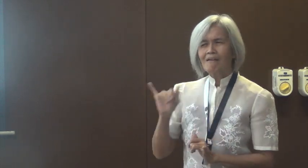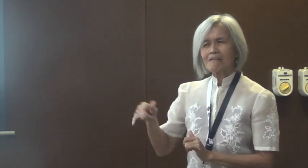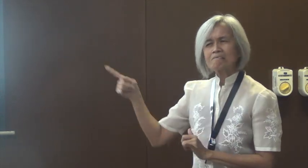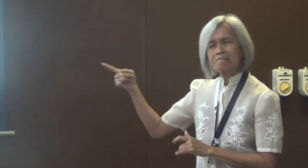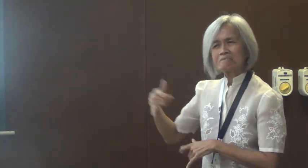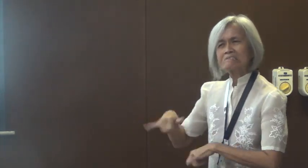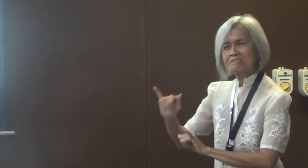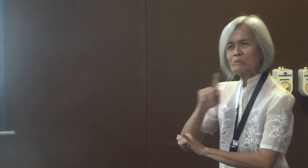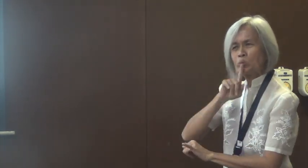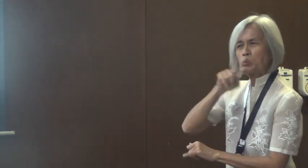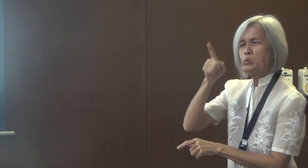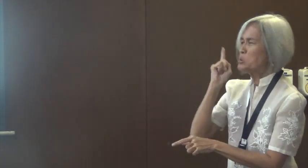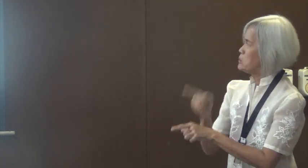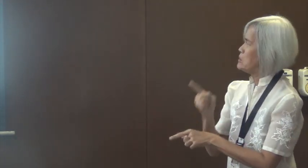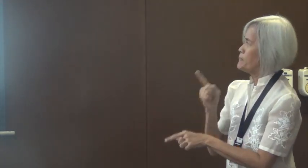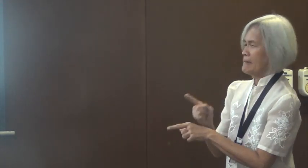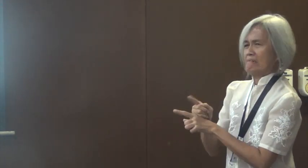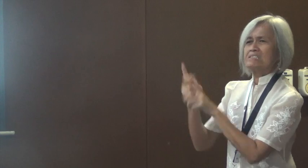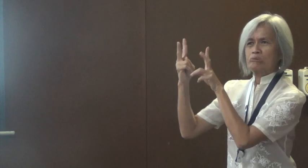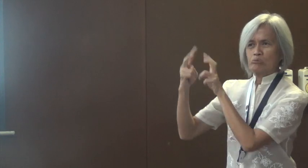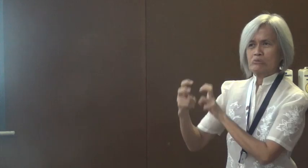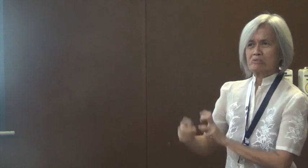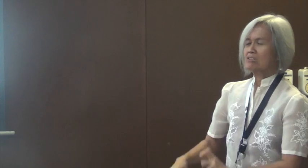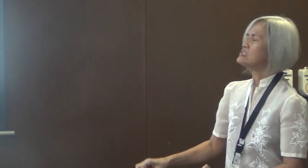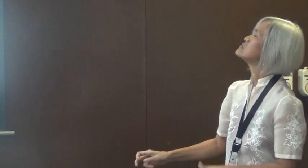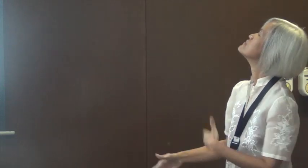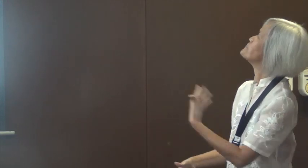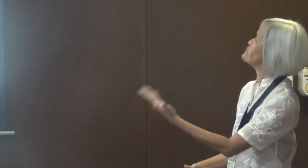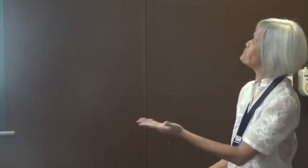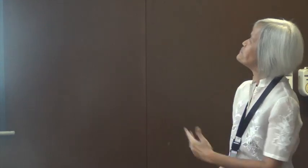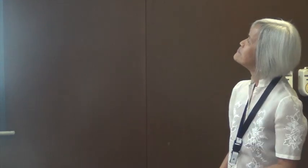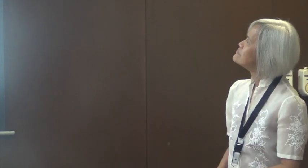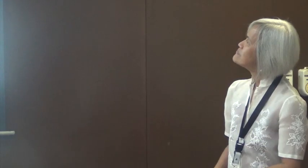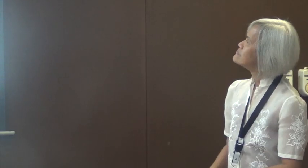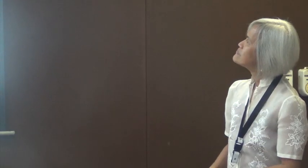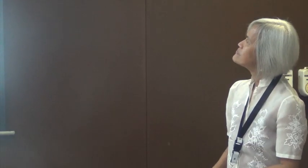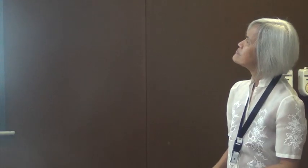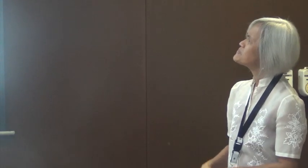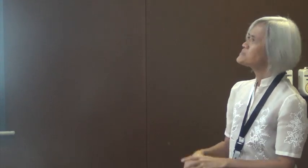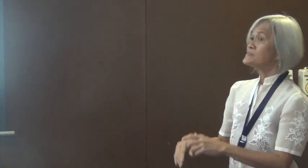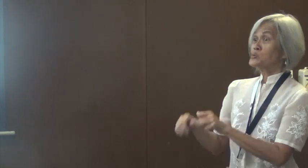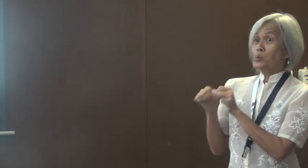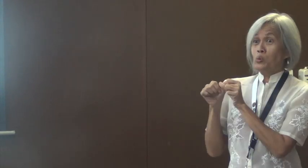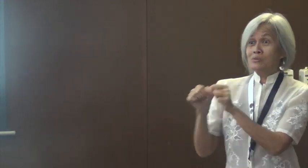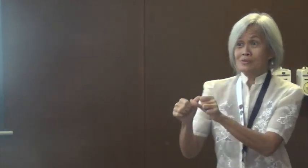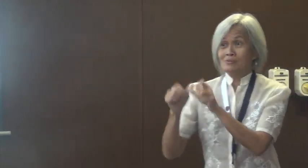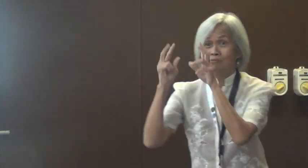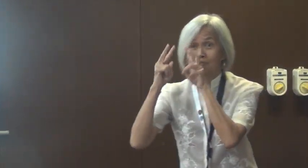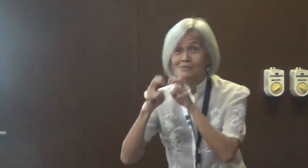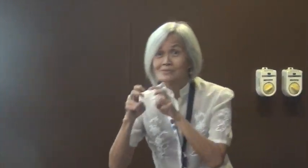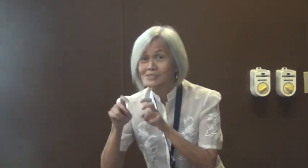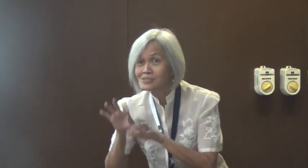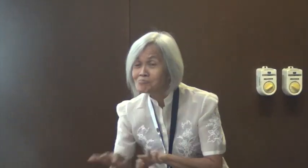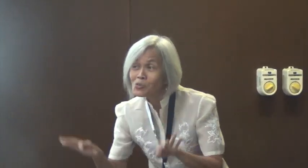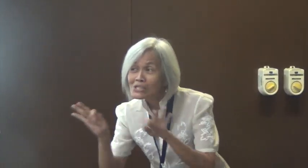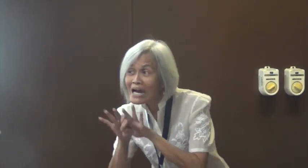And I still believe that that is true. Research is indeed the key. So continuing